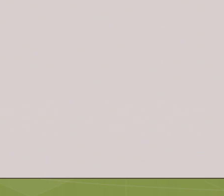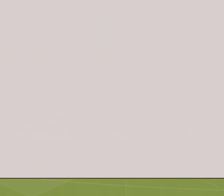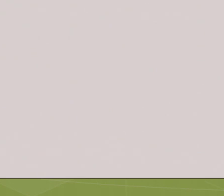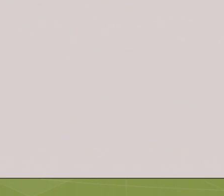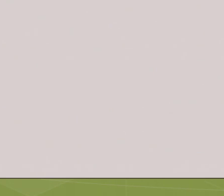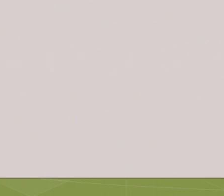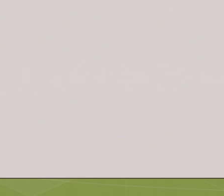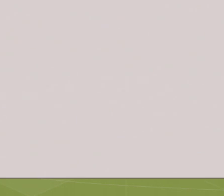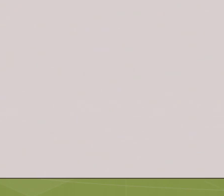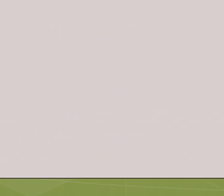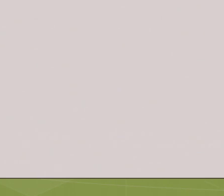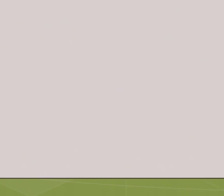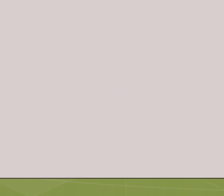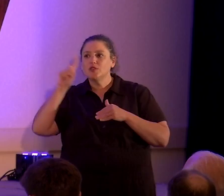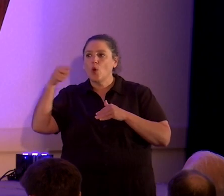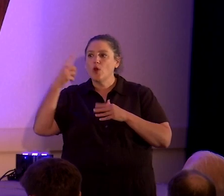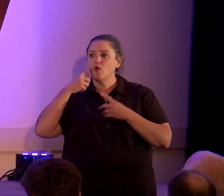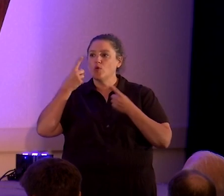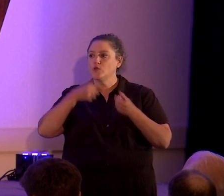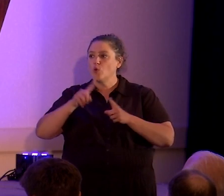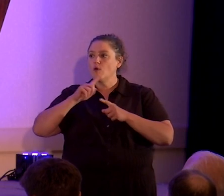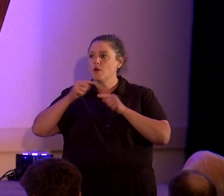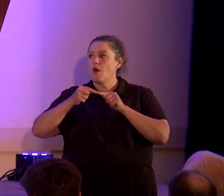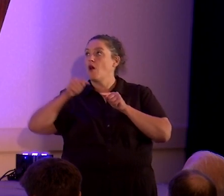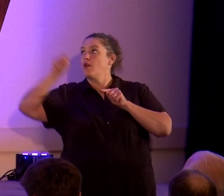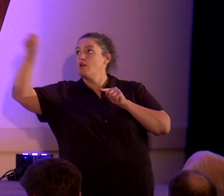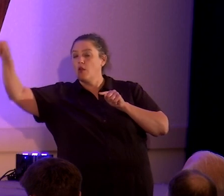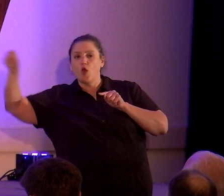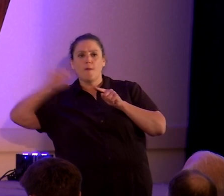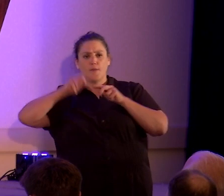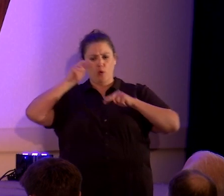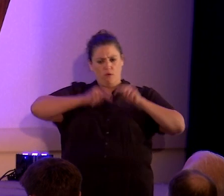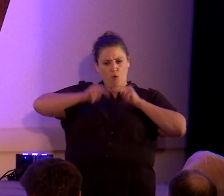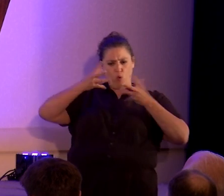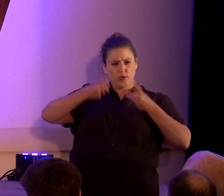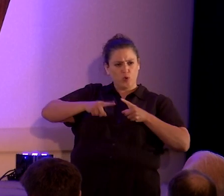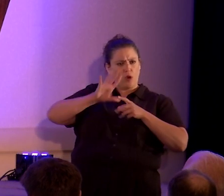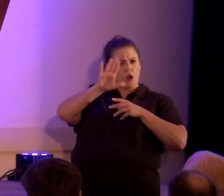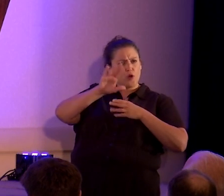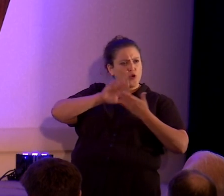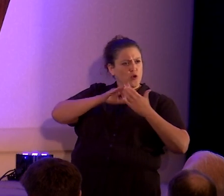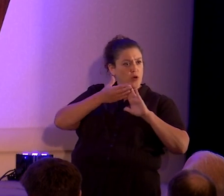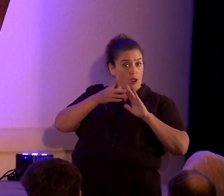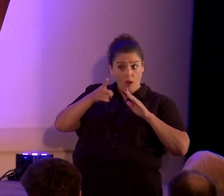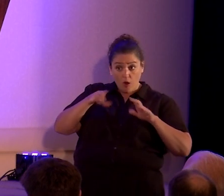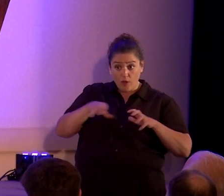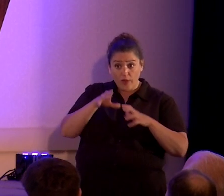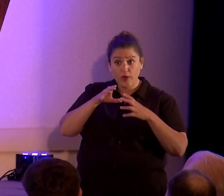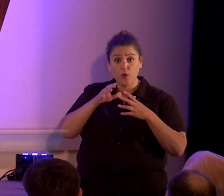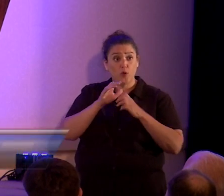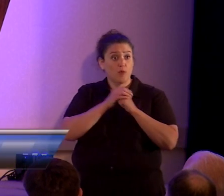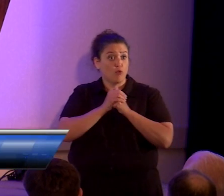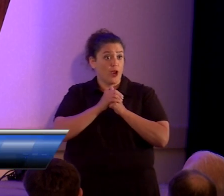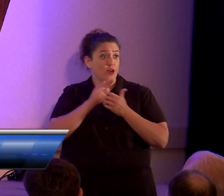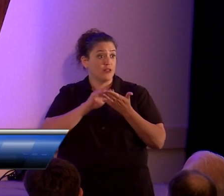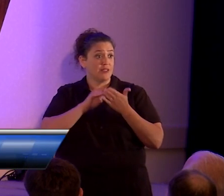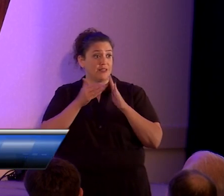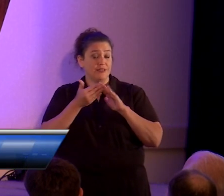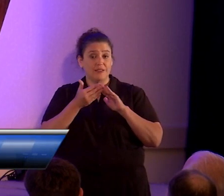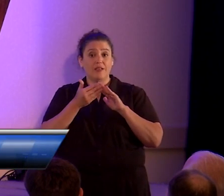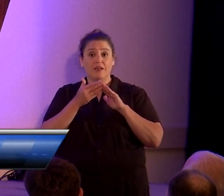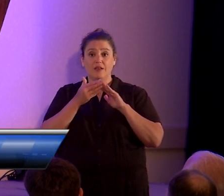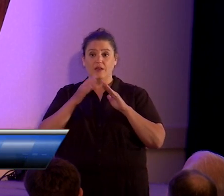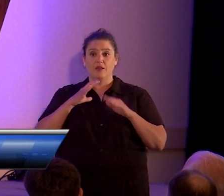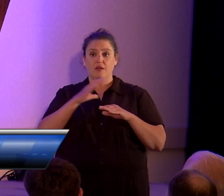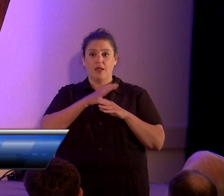across the country, per se. I mean, worry about it, but look at what's going on in your town. Are they doing prayers at city council meetings? Go to the city council